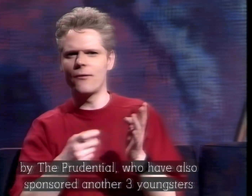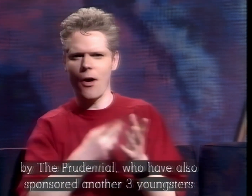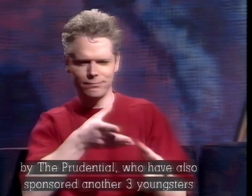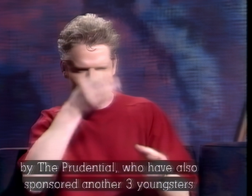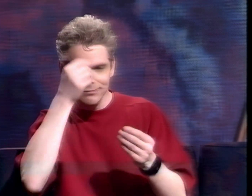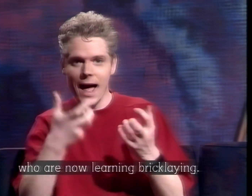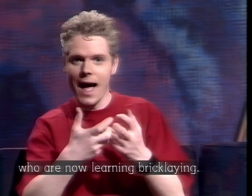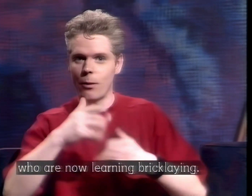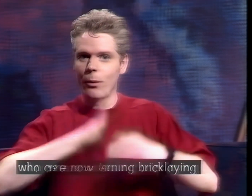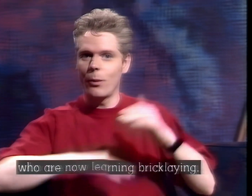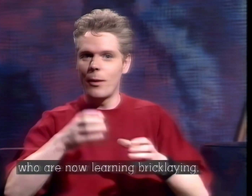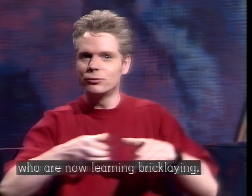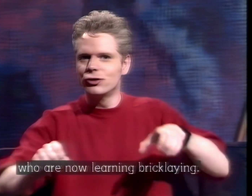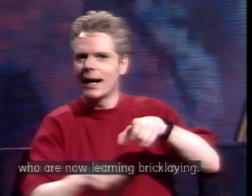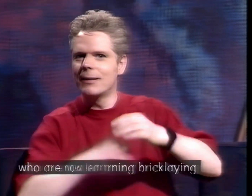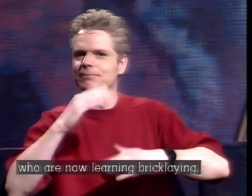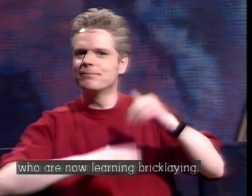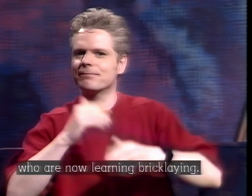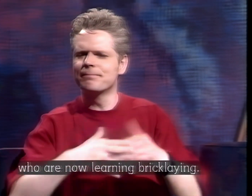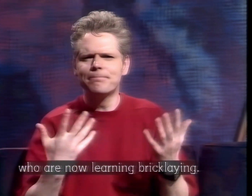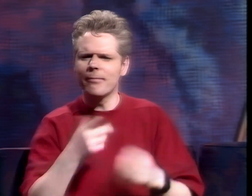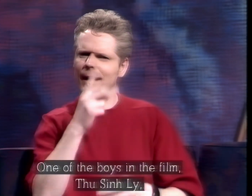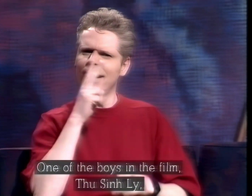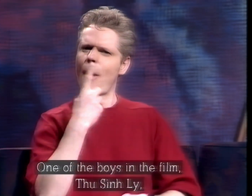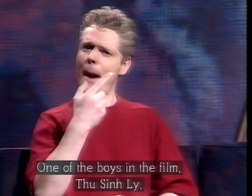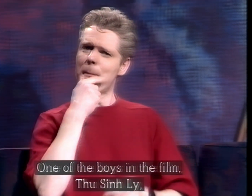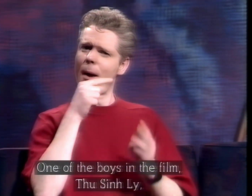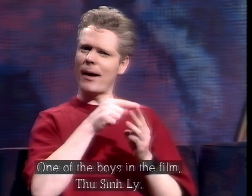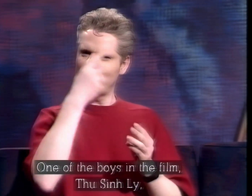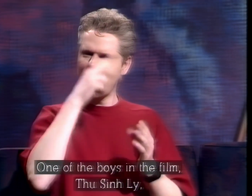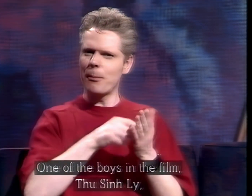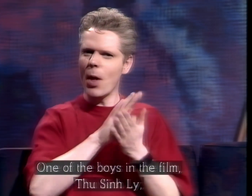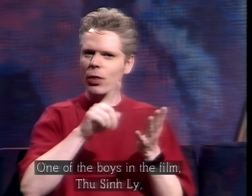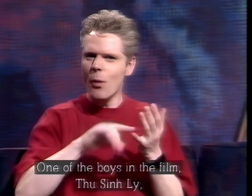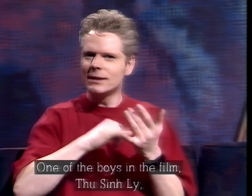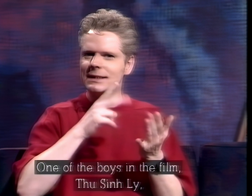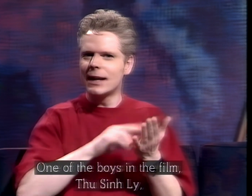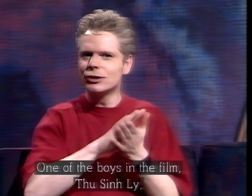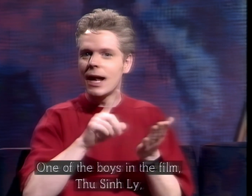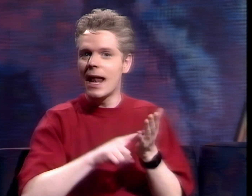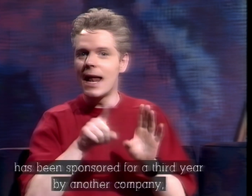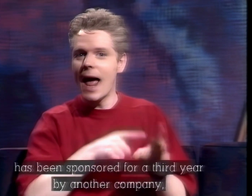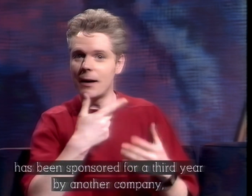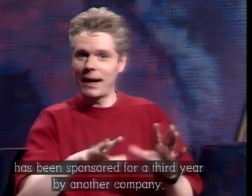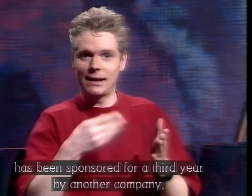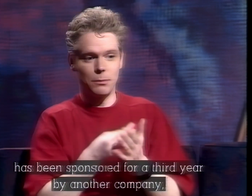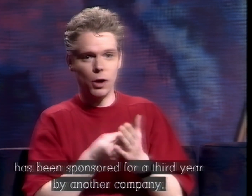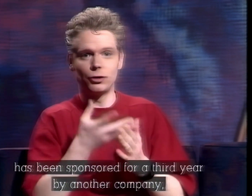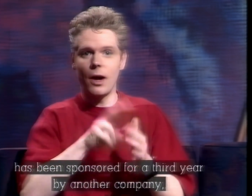who are now learning bricklaying. One of the boys in the film, Tu Sin Lai, has been sponsored for a third